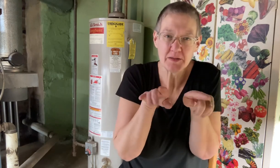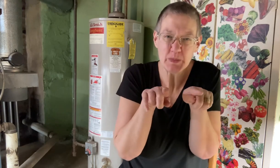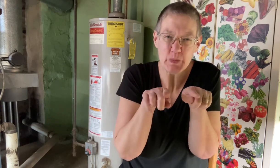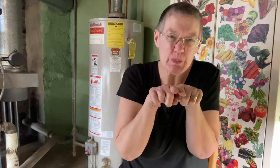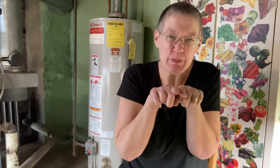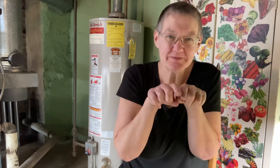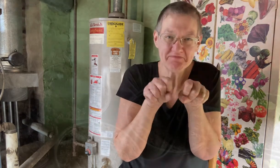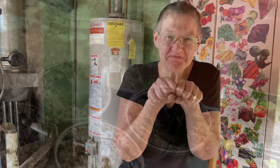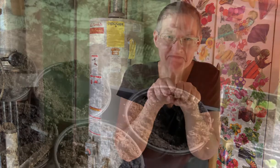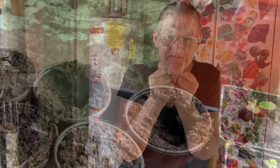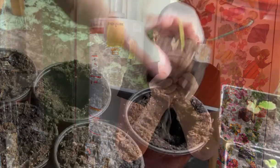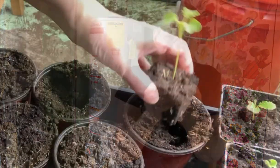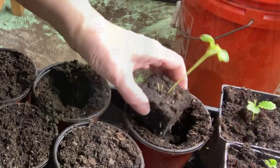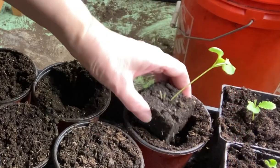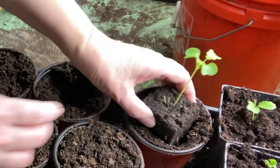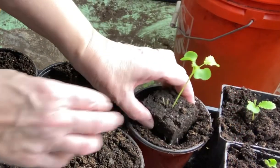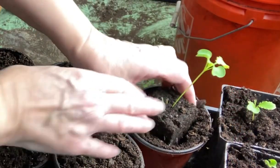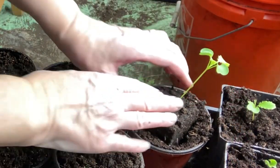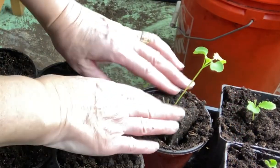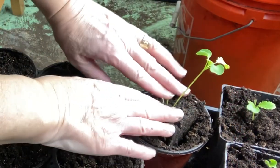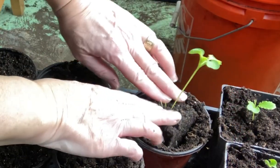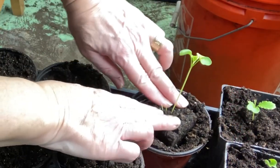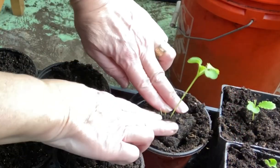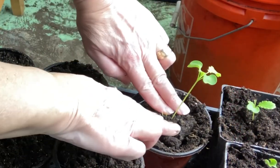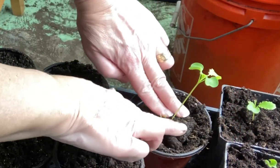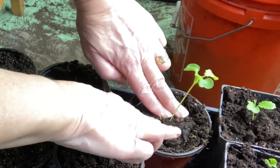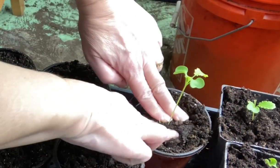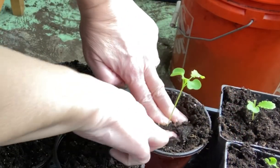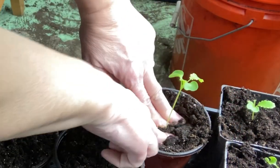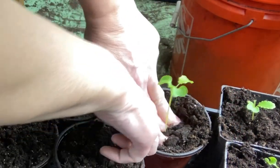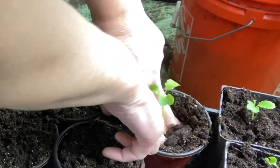do it carefully because those little stems are fragile and I don't want to pinch them.